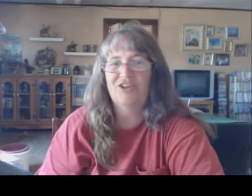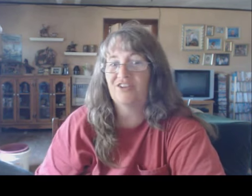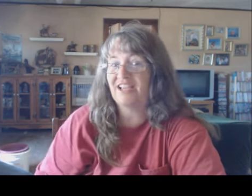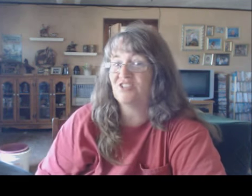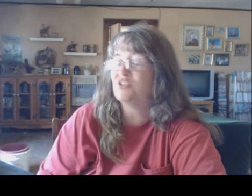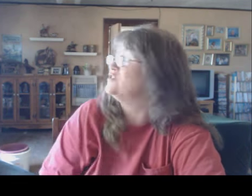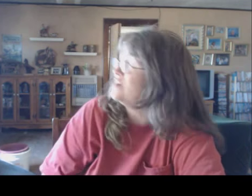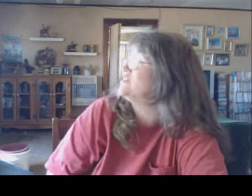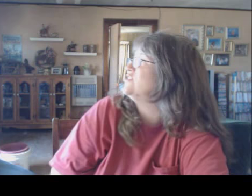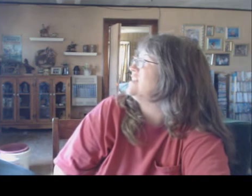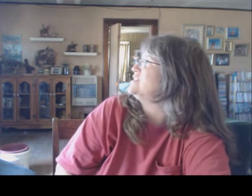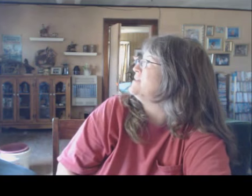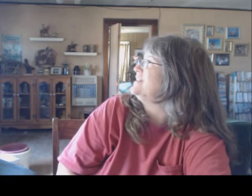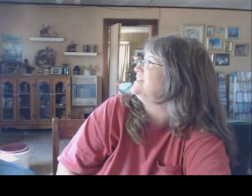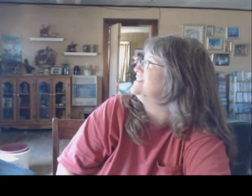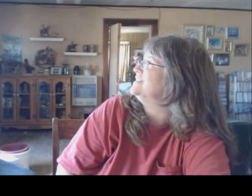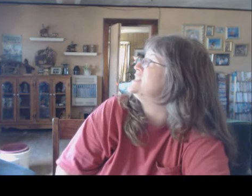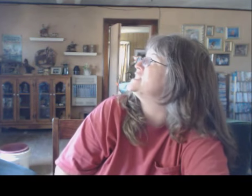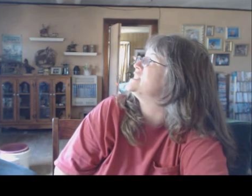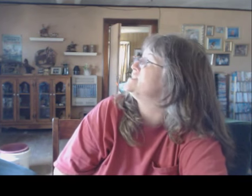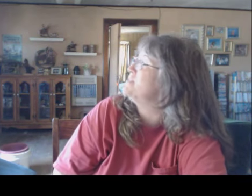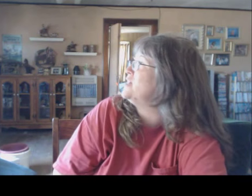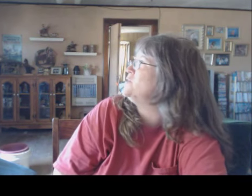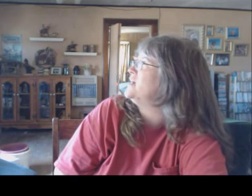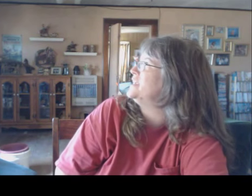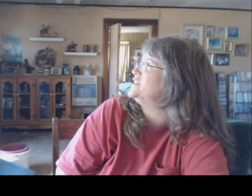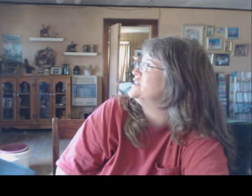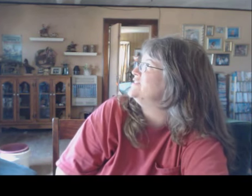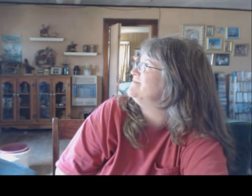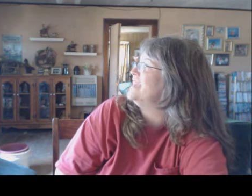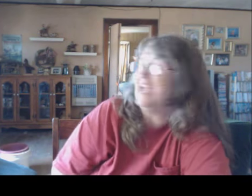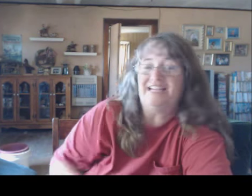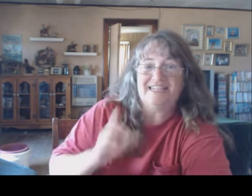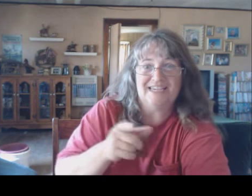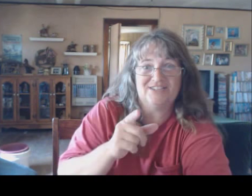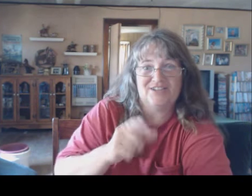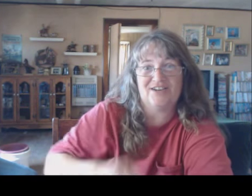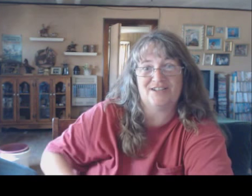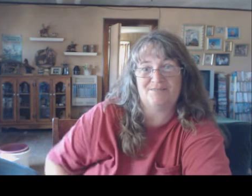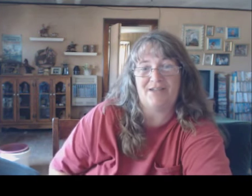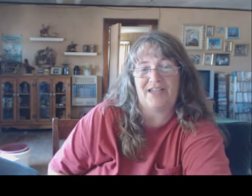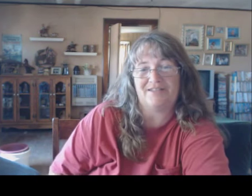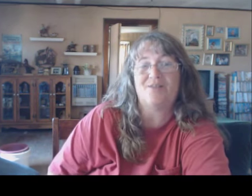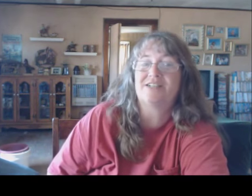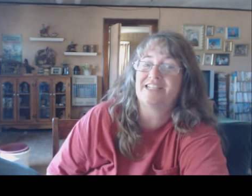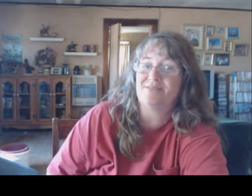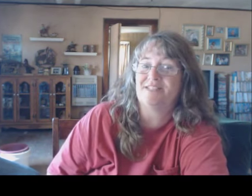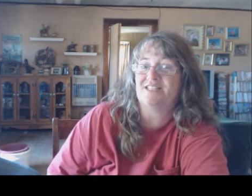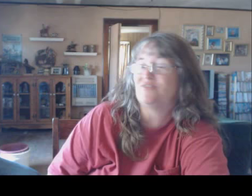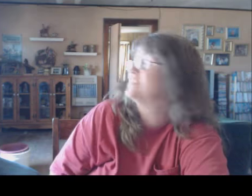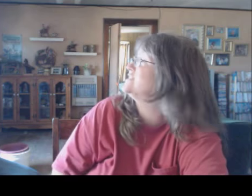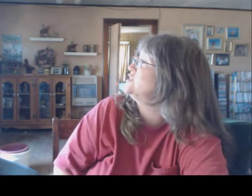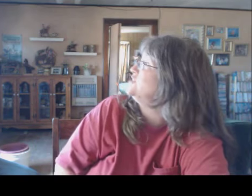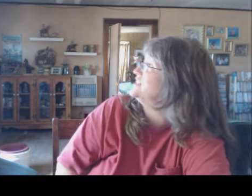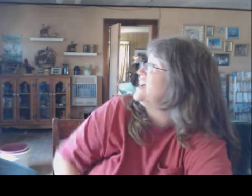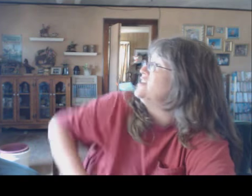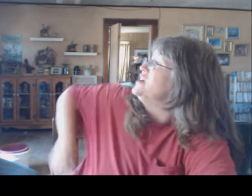Okay. So you have to know how to spell it. Spell away, dude. And yes, I know how to spell that. I'm going to count sassafras as a girl scout.